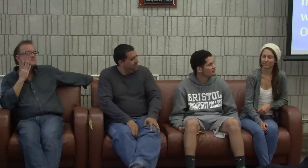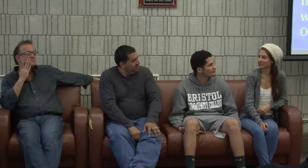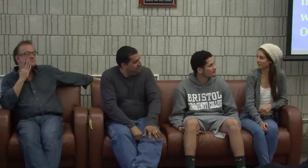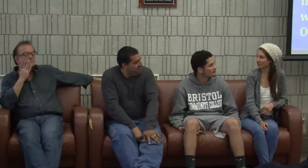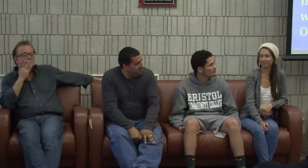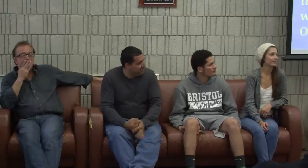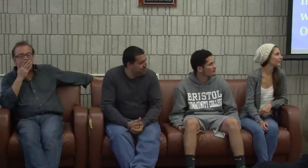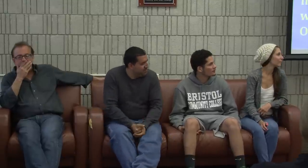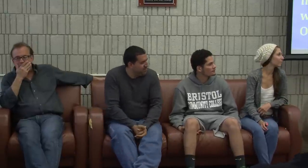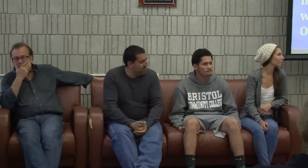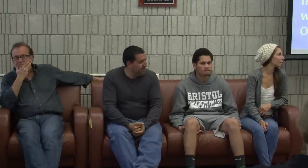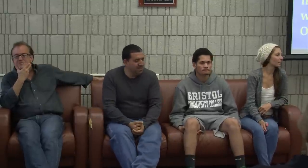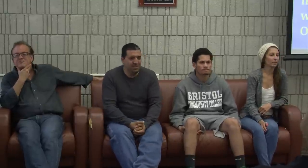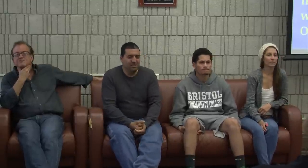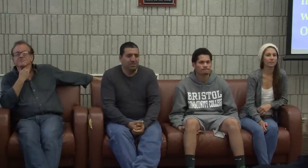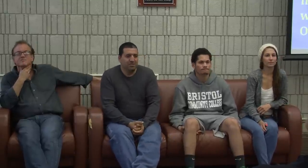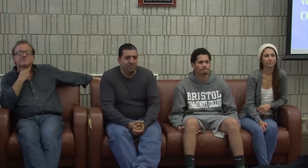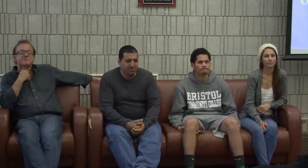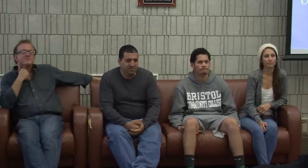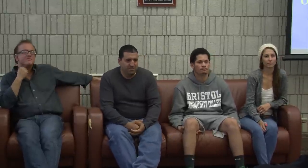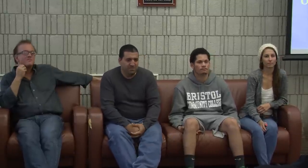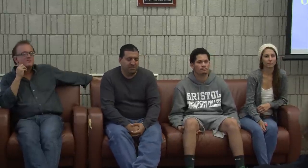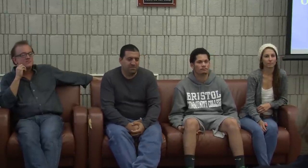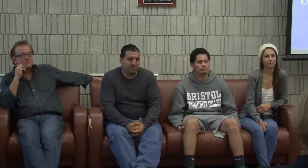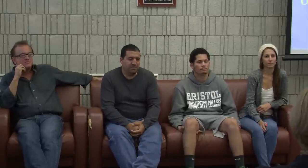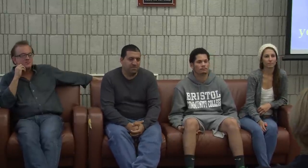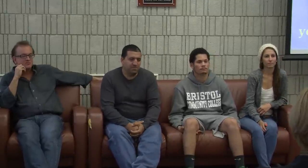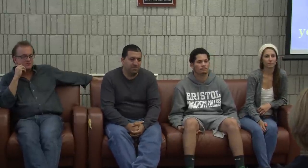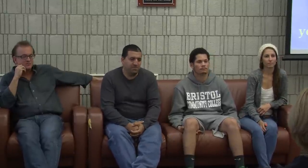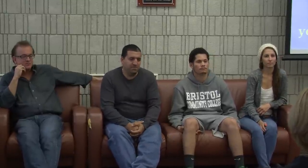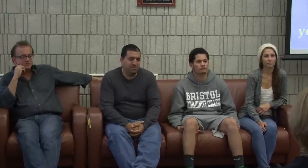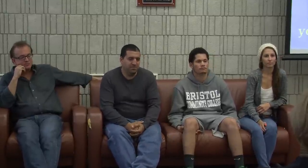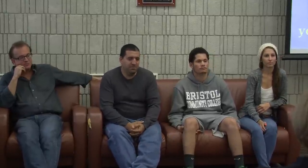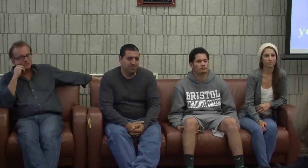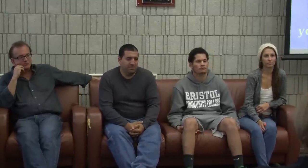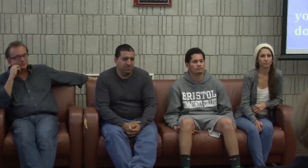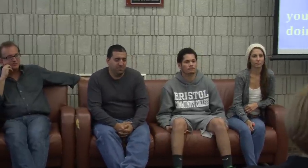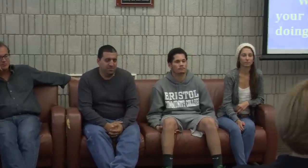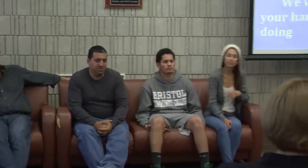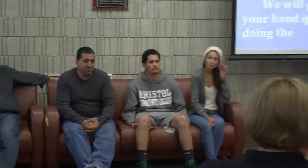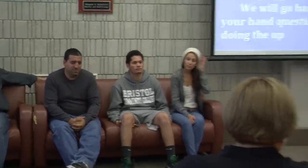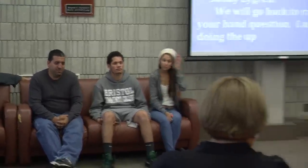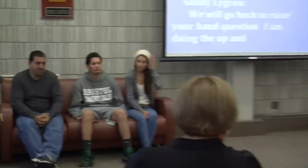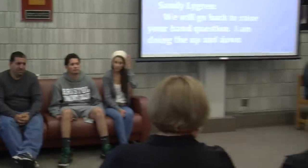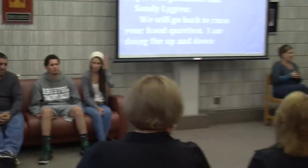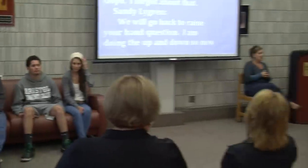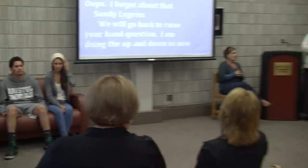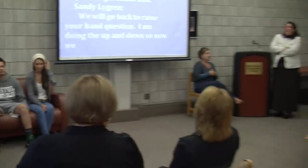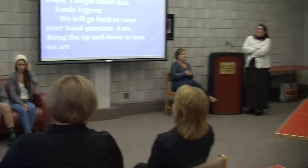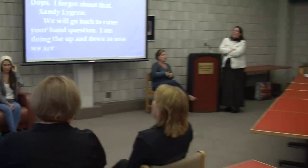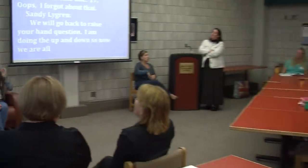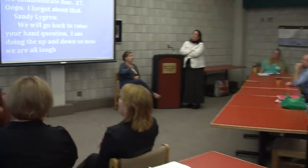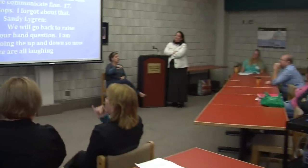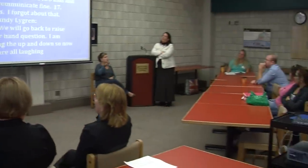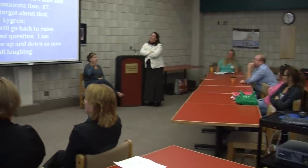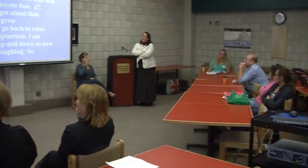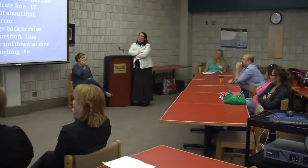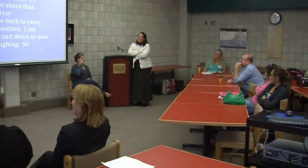And we'll go back to a raise your hand question. I'm doing the up and down, so now we're all laughing. So, raise your hand if you're sick of